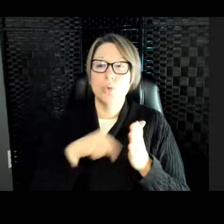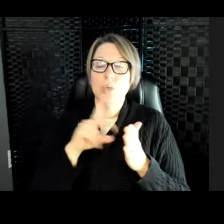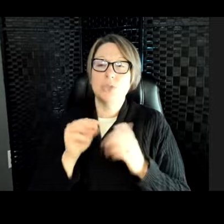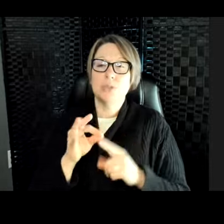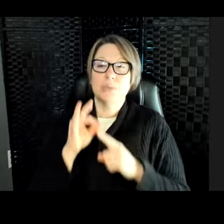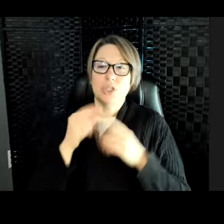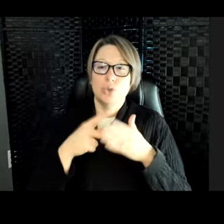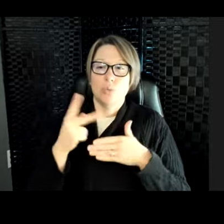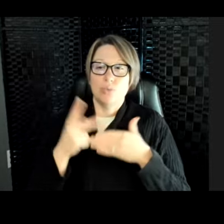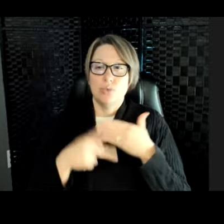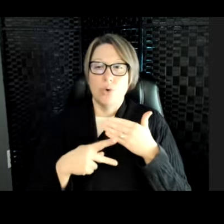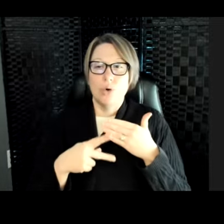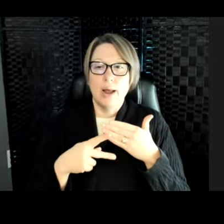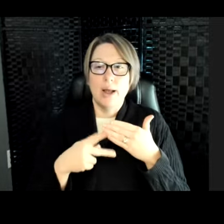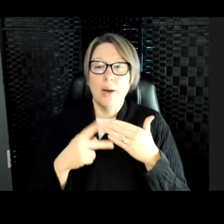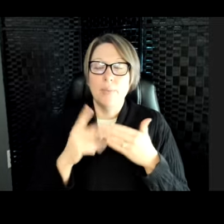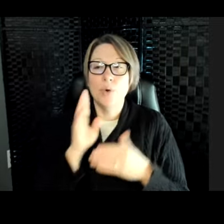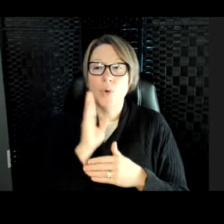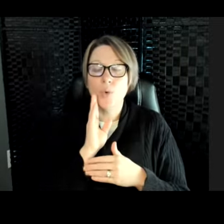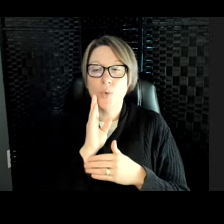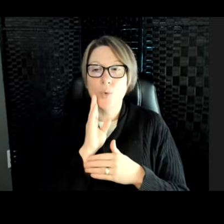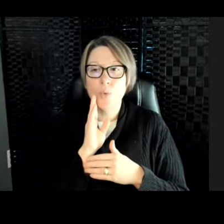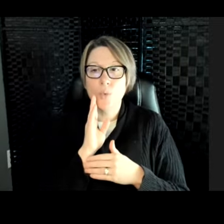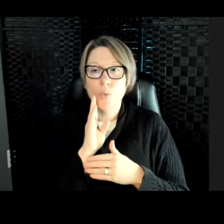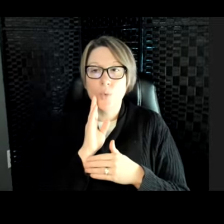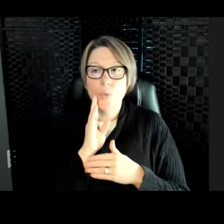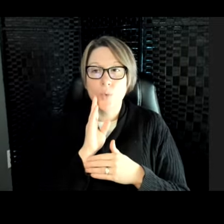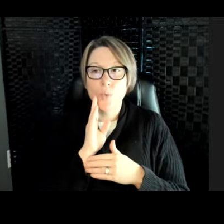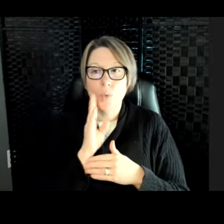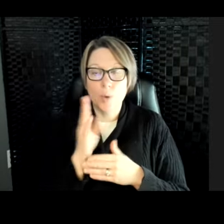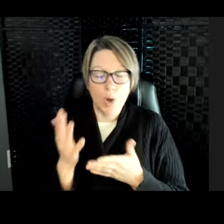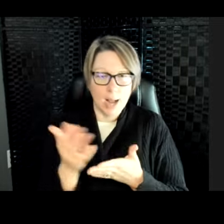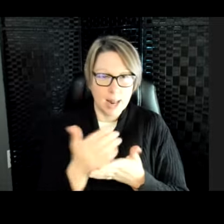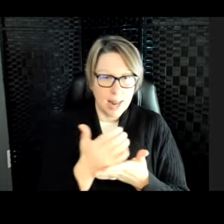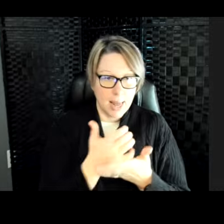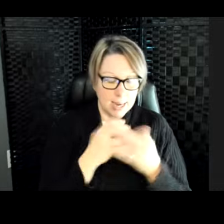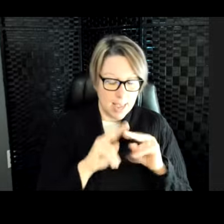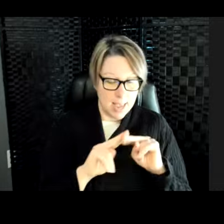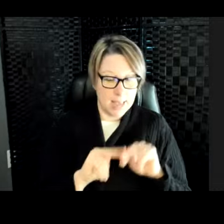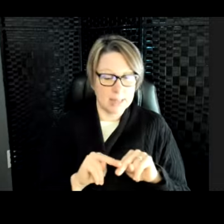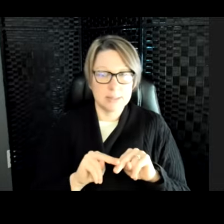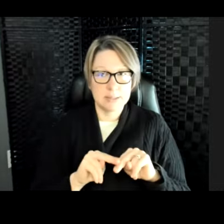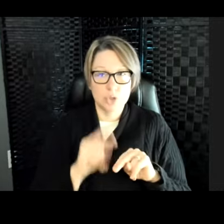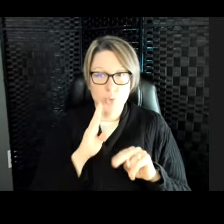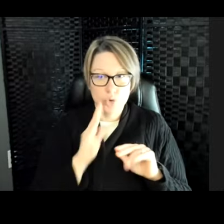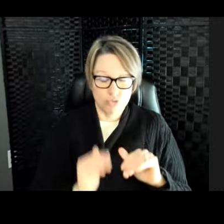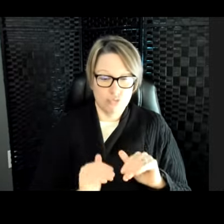where we will collect sturgeon eggs. And we will raise them until they're a little bit bigger.